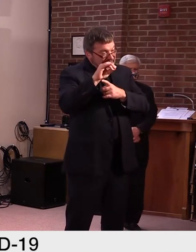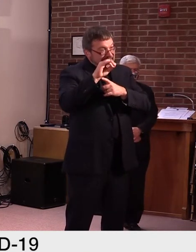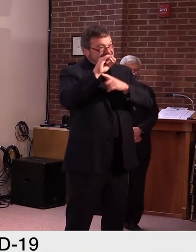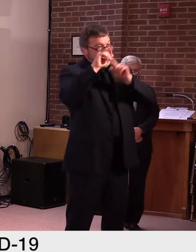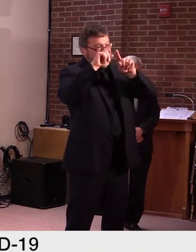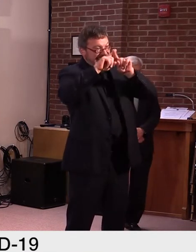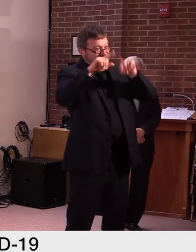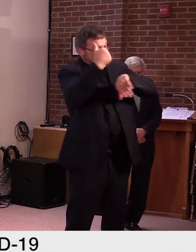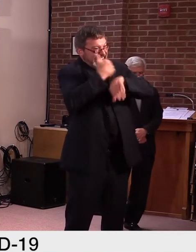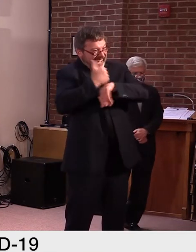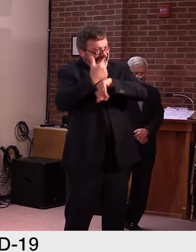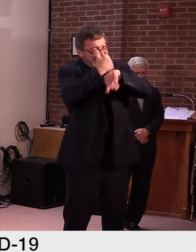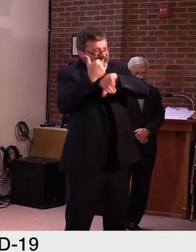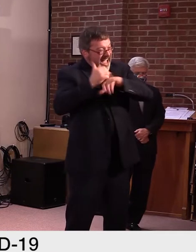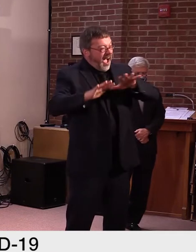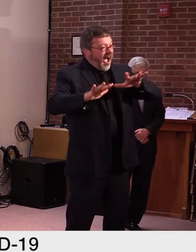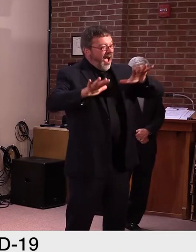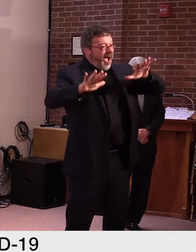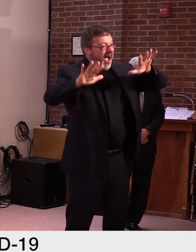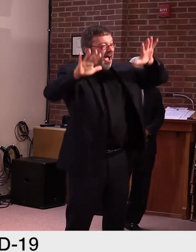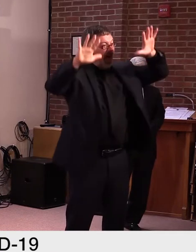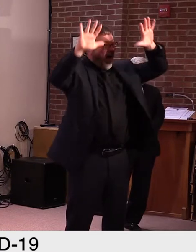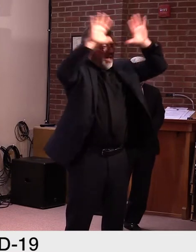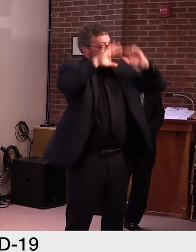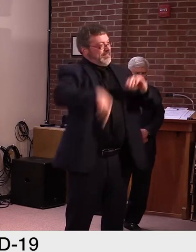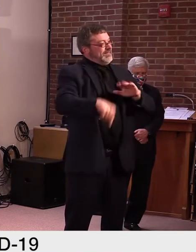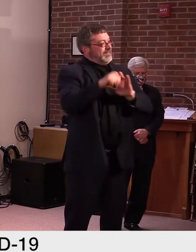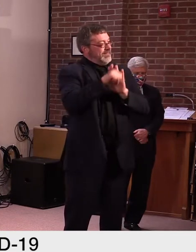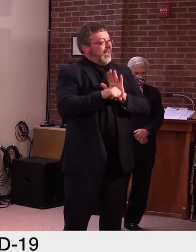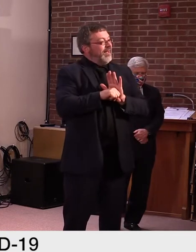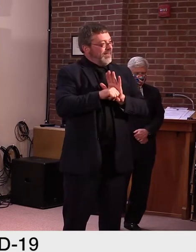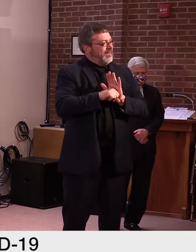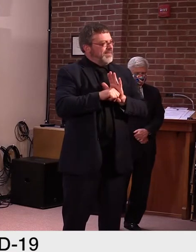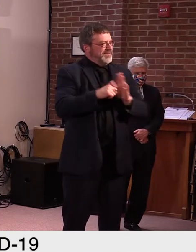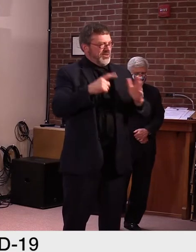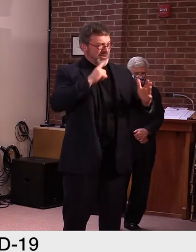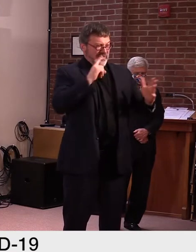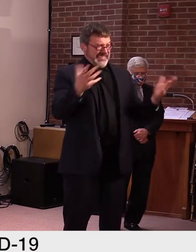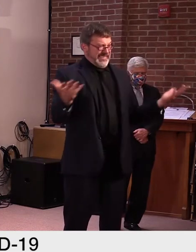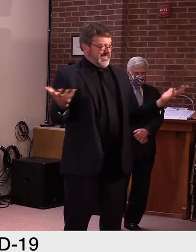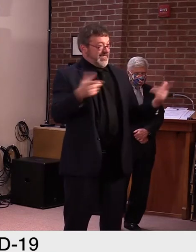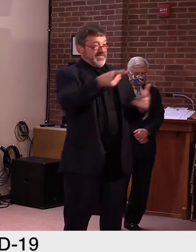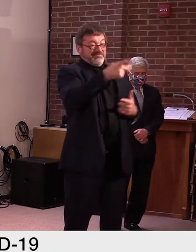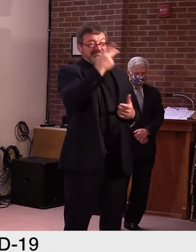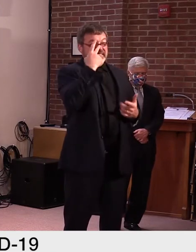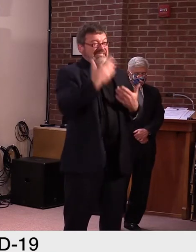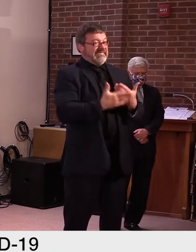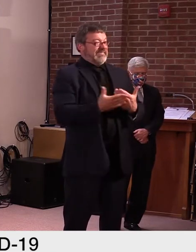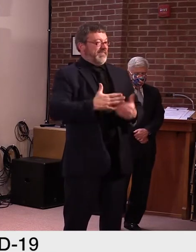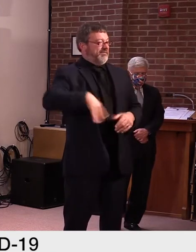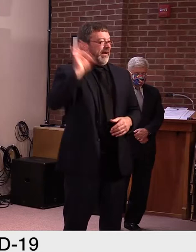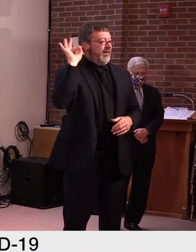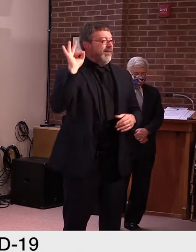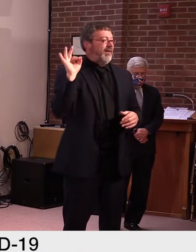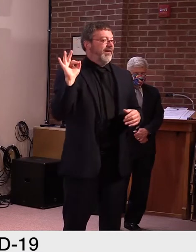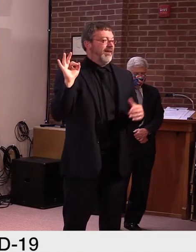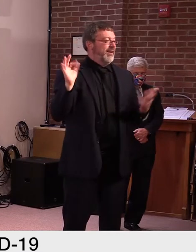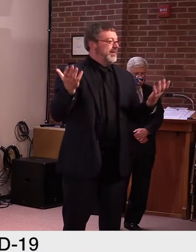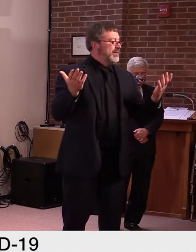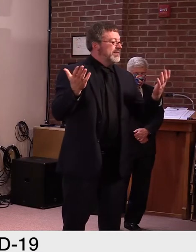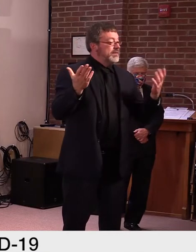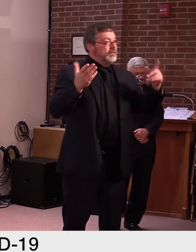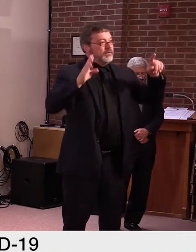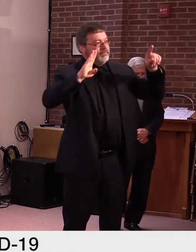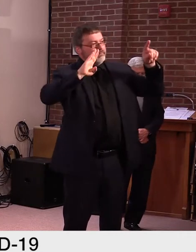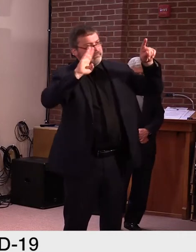of Agriculture Food and Markets. Creamies can be found in just about every corner of Vermont, from Vernon to Berkshire, from Burlington to